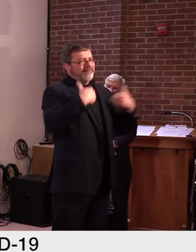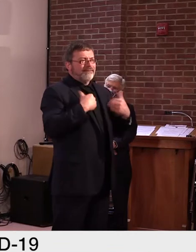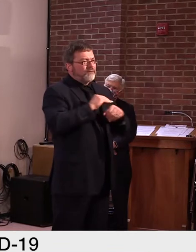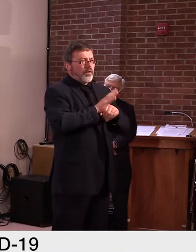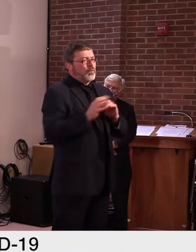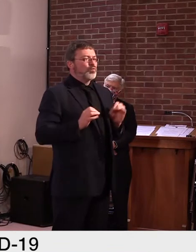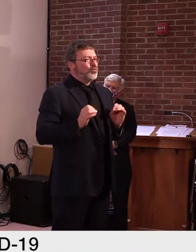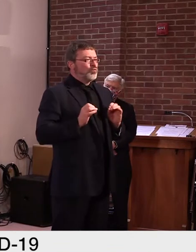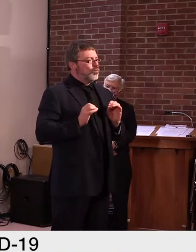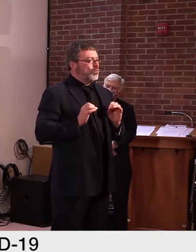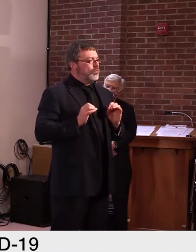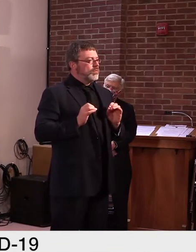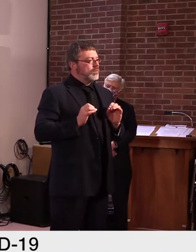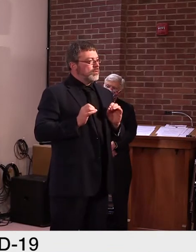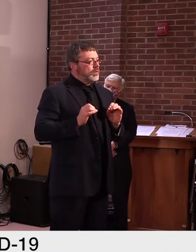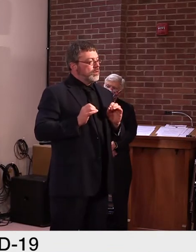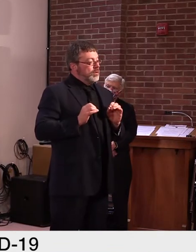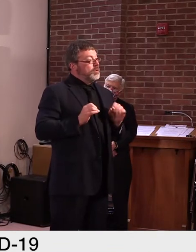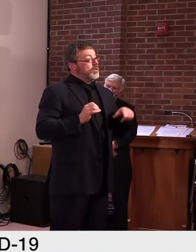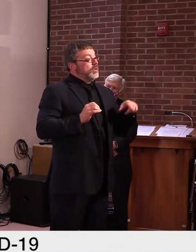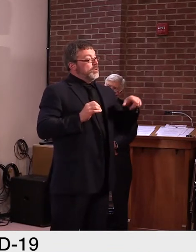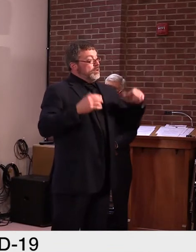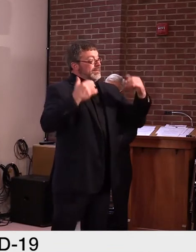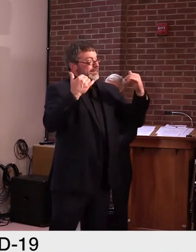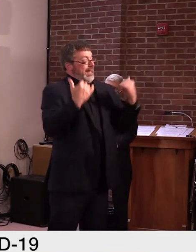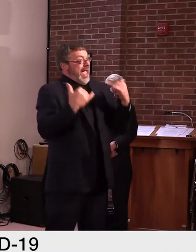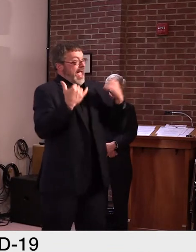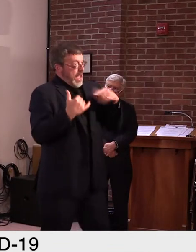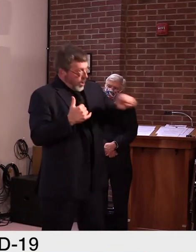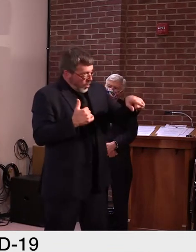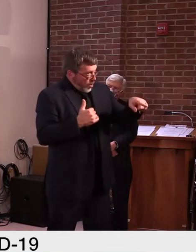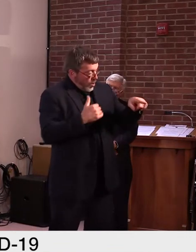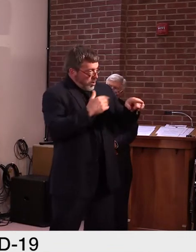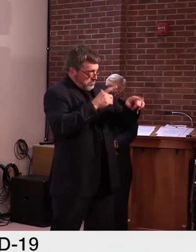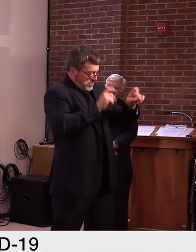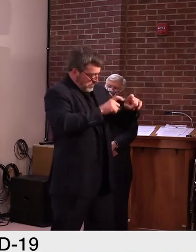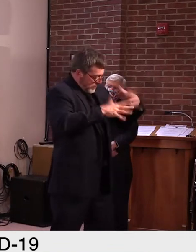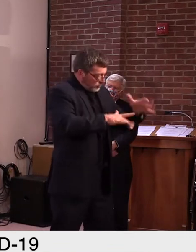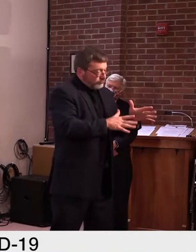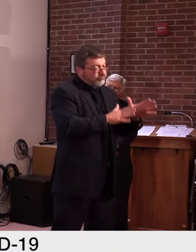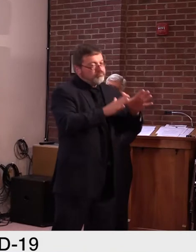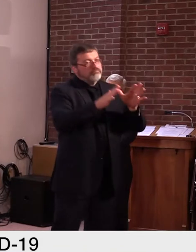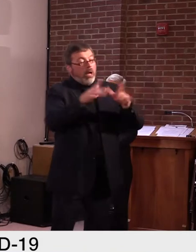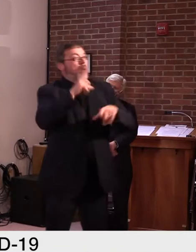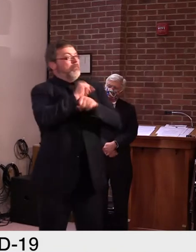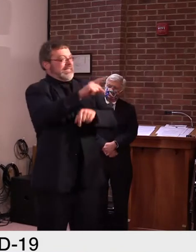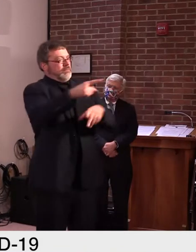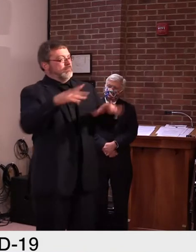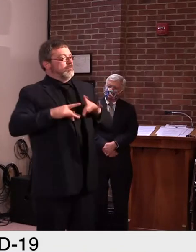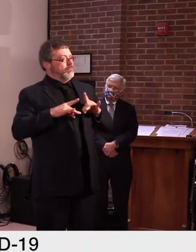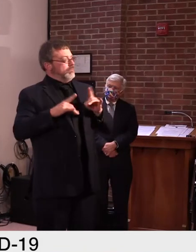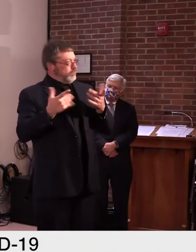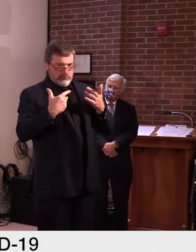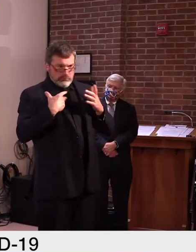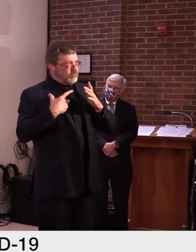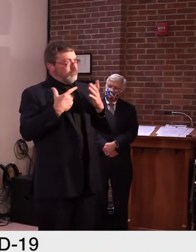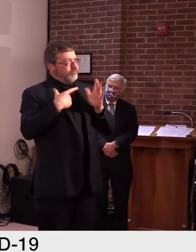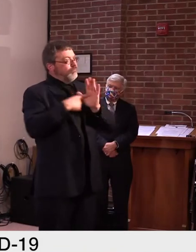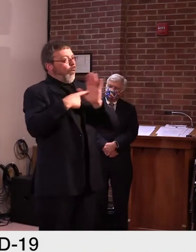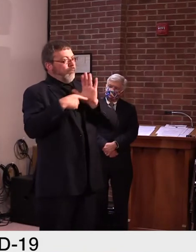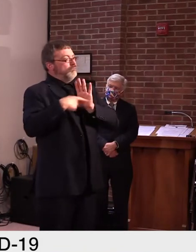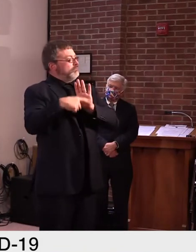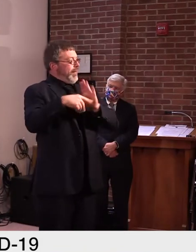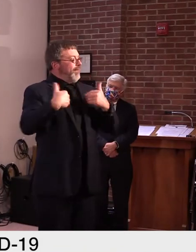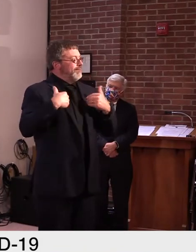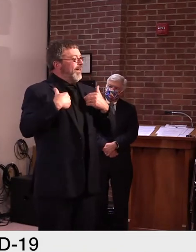developed some symptoms and have gone through the healthcare system to get their test, we may not have that result yet. Uh, but to the best